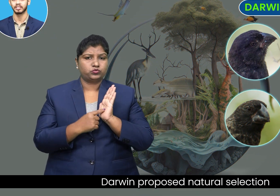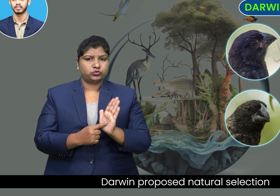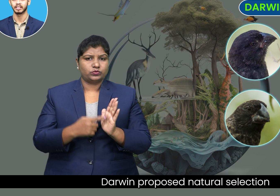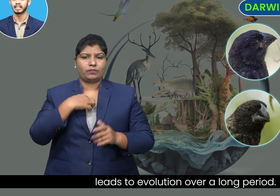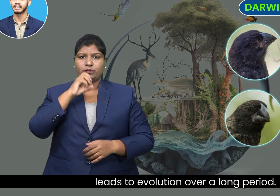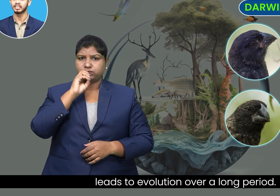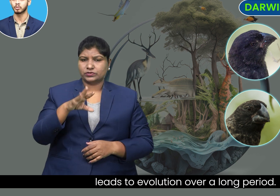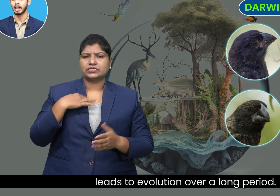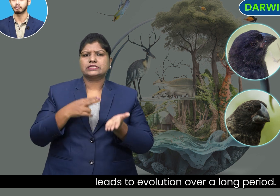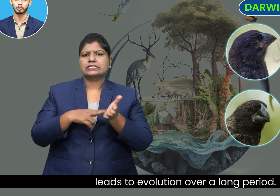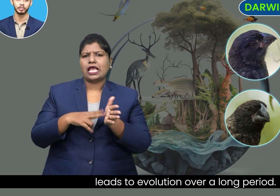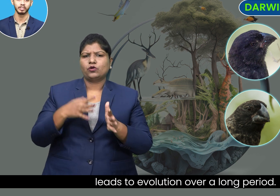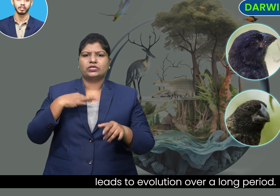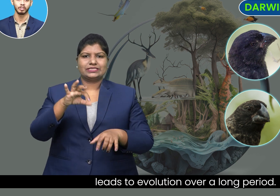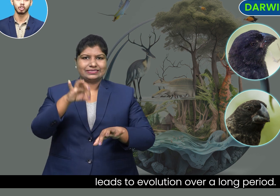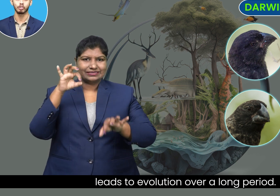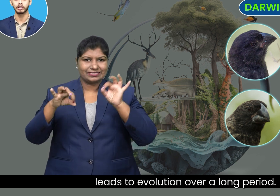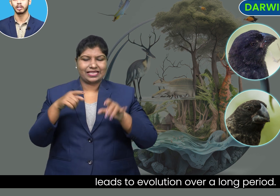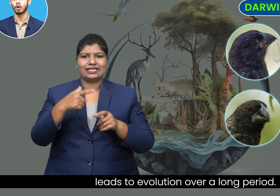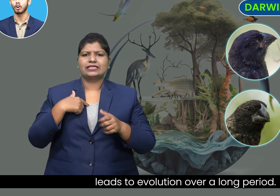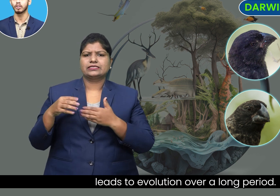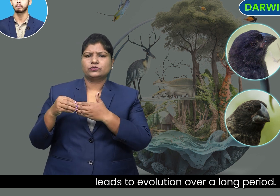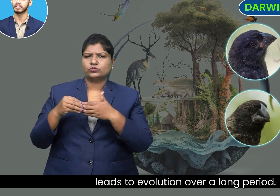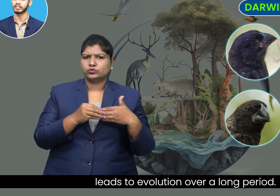leads to evolution over a long period